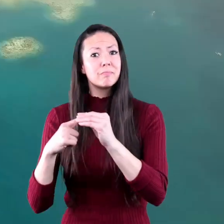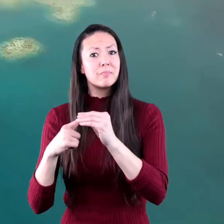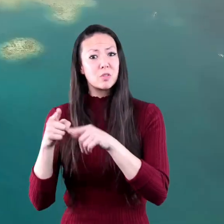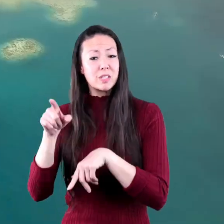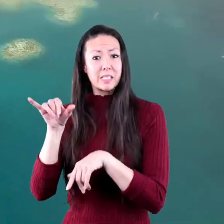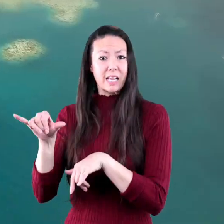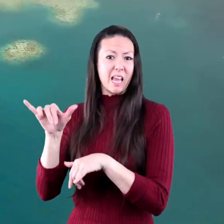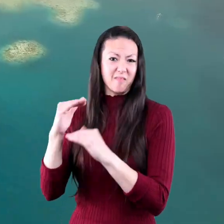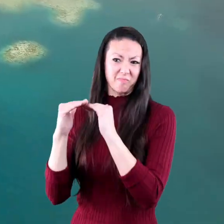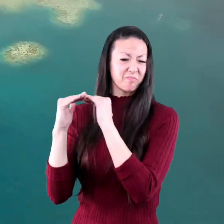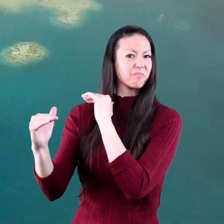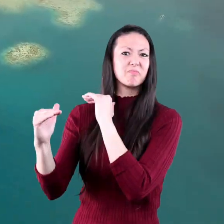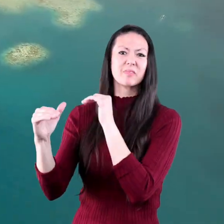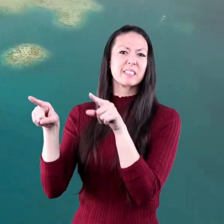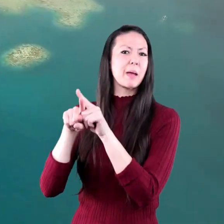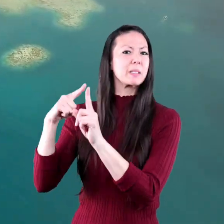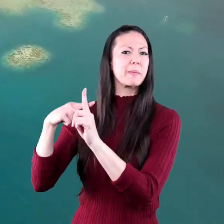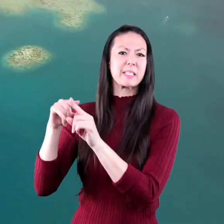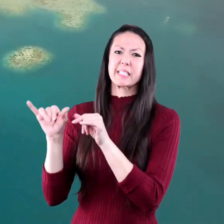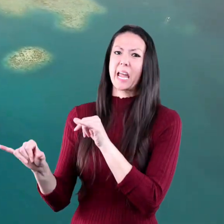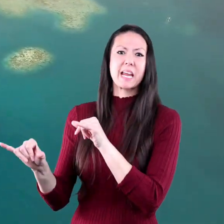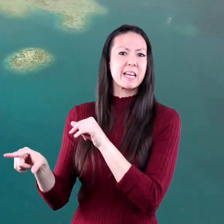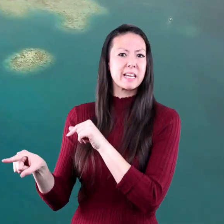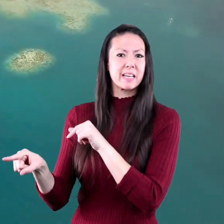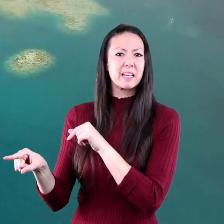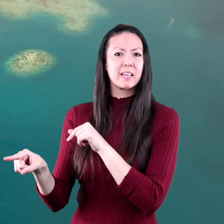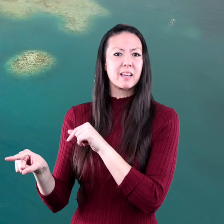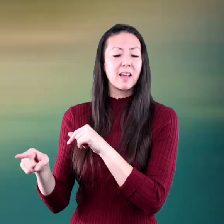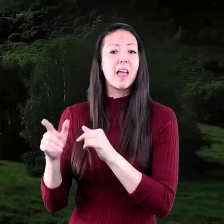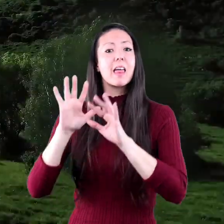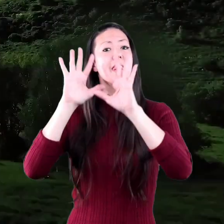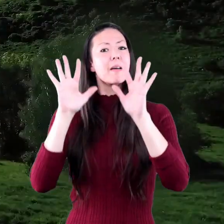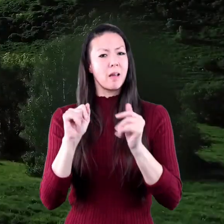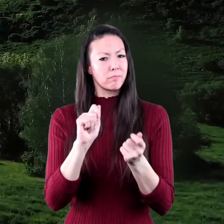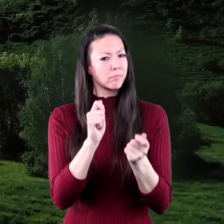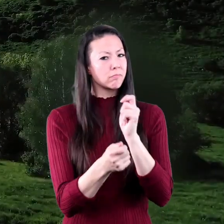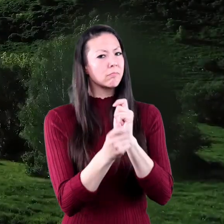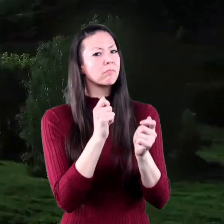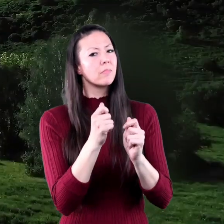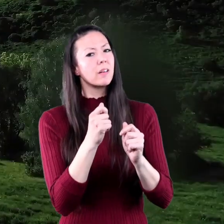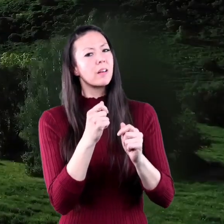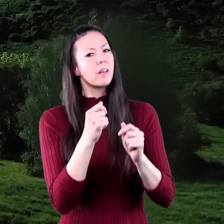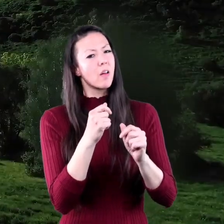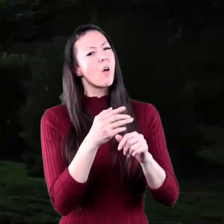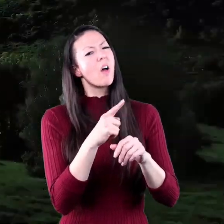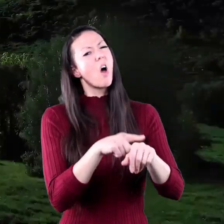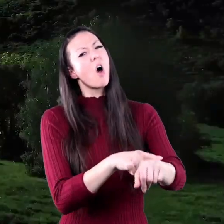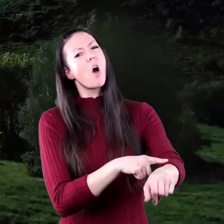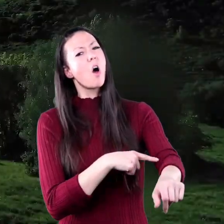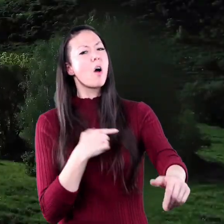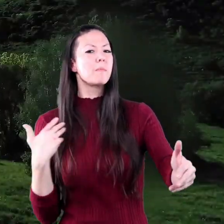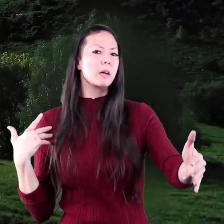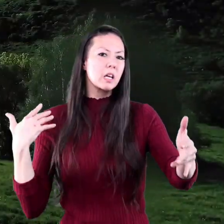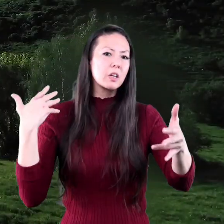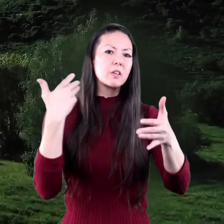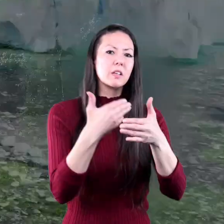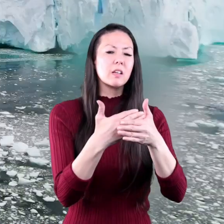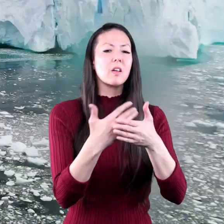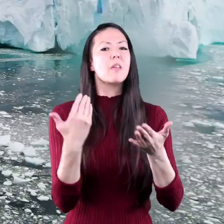others stay about the same temperature. Climates can change over a long period of time. Thousands